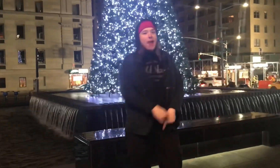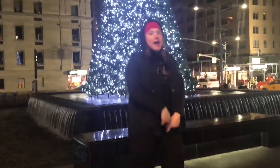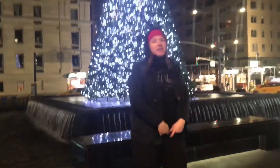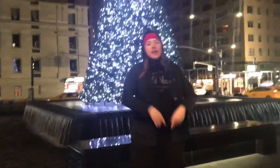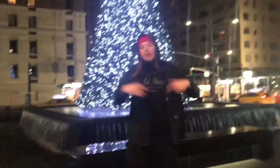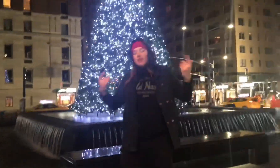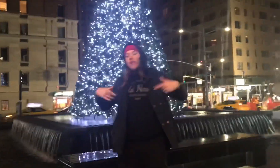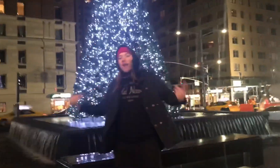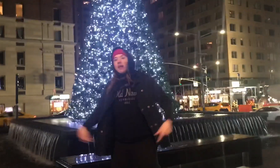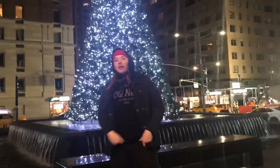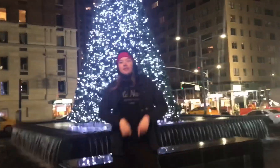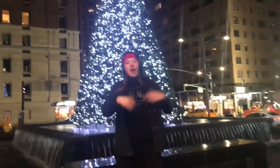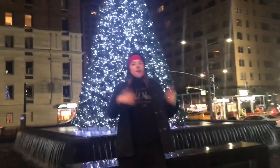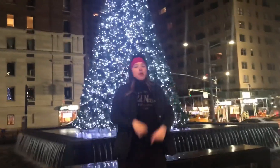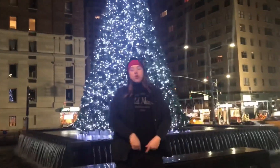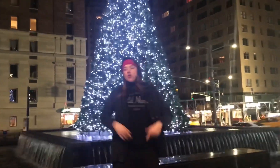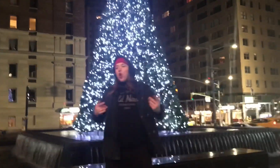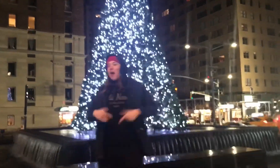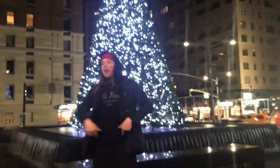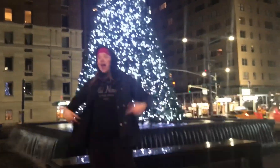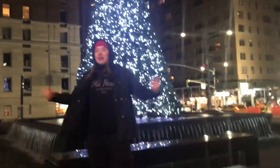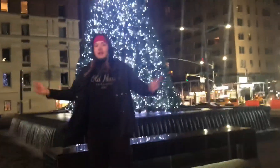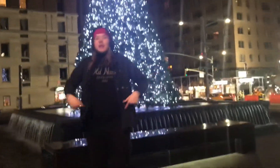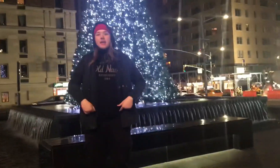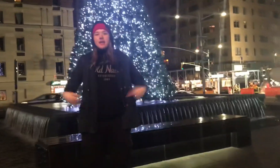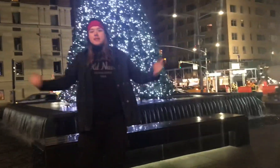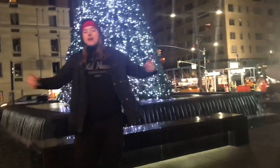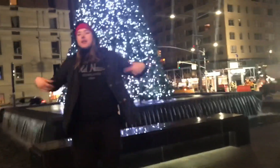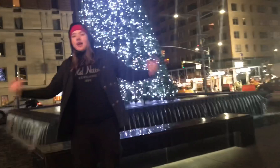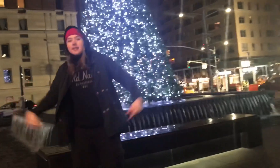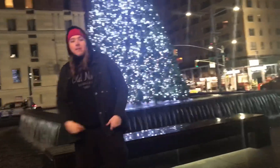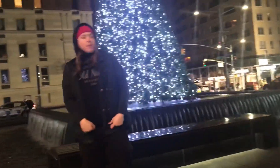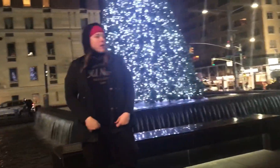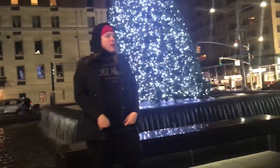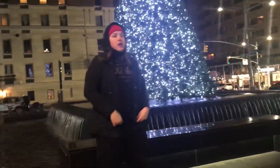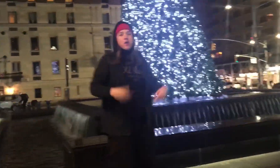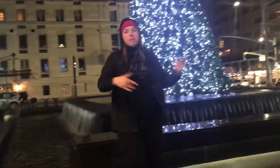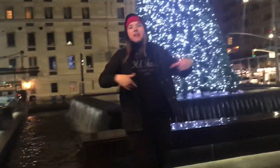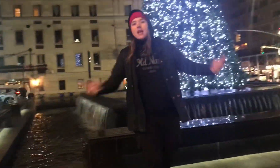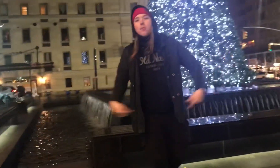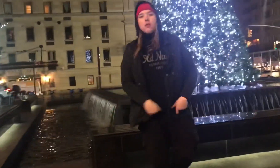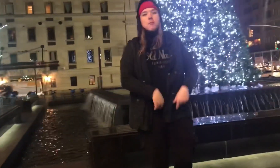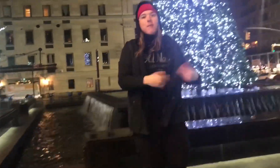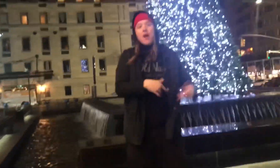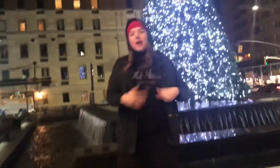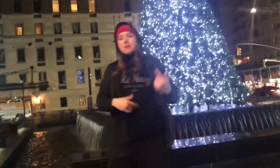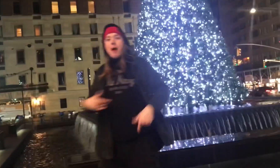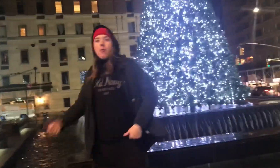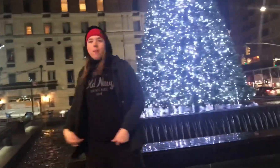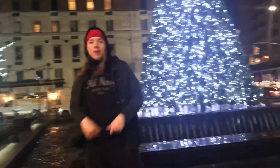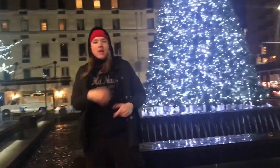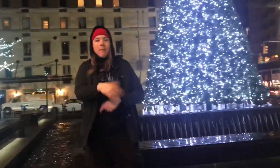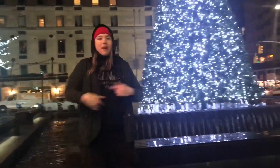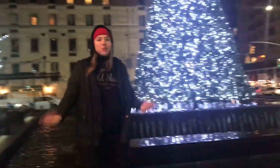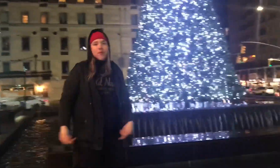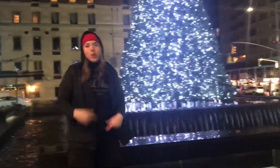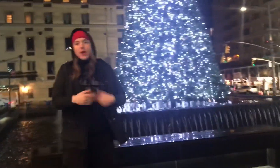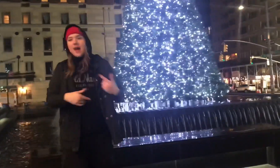to unhatch, it's your fate, time, you know at last. Yes, yes. You can be the hero, spray fire like